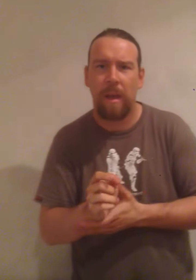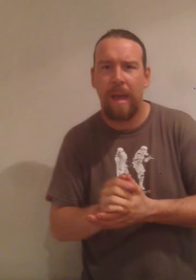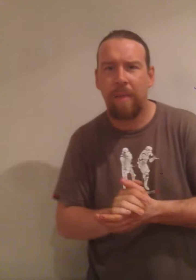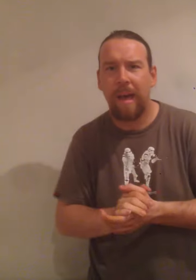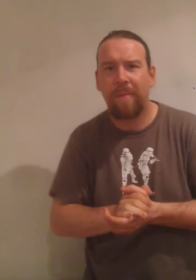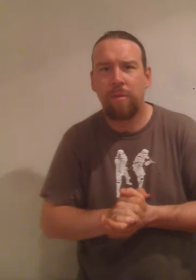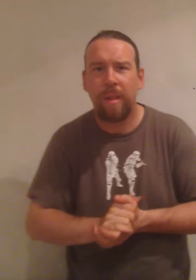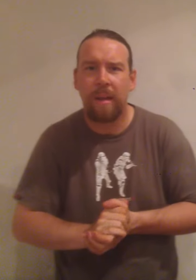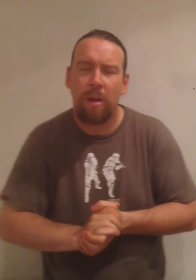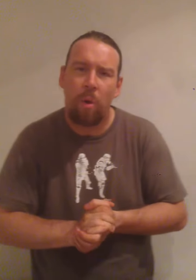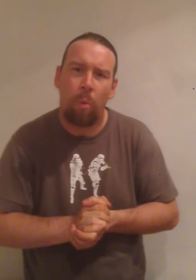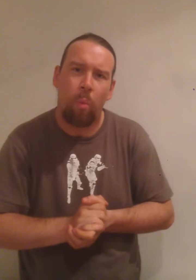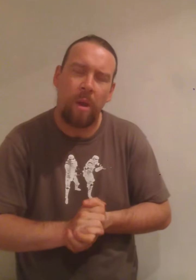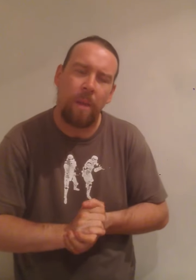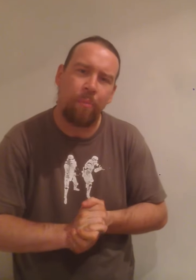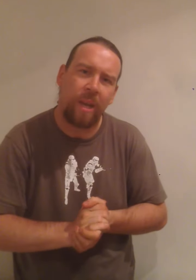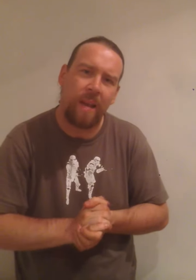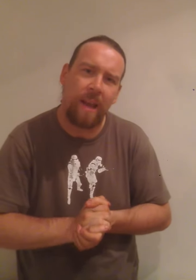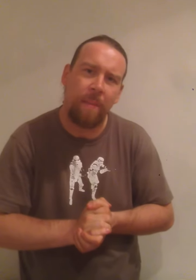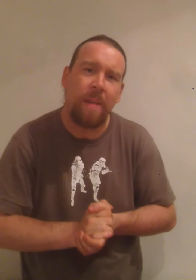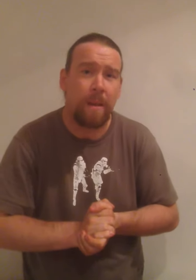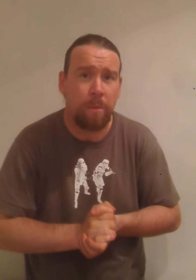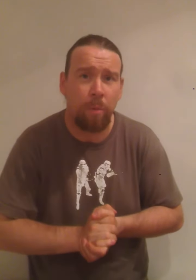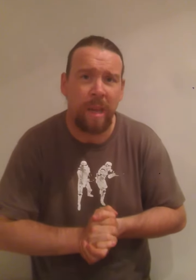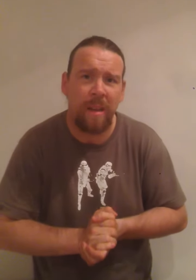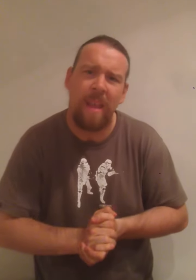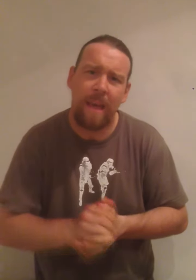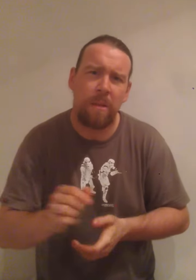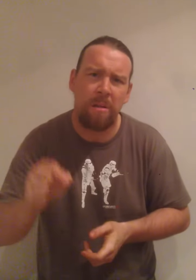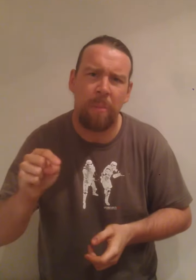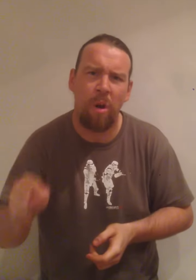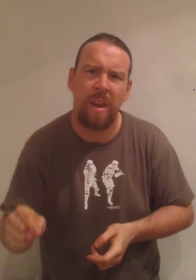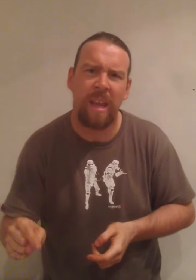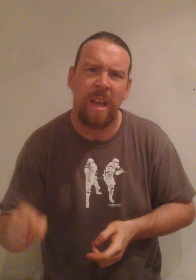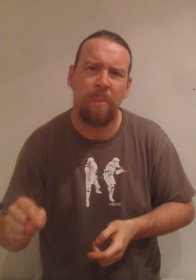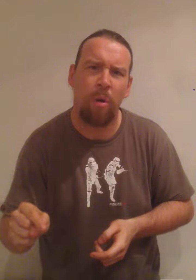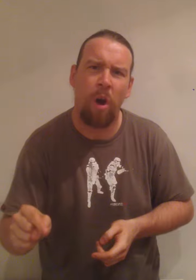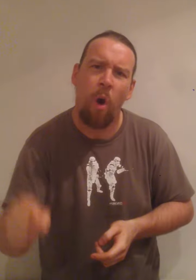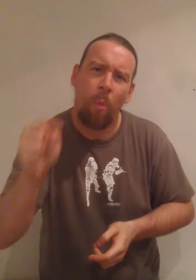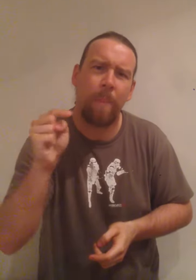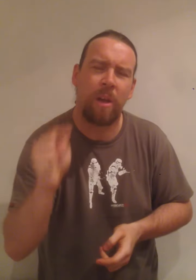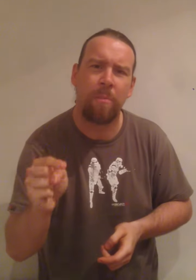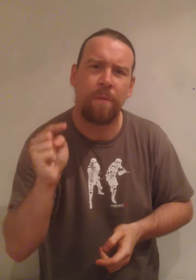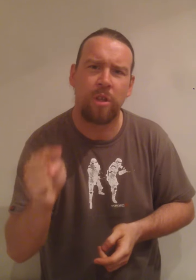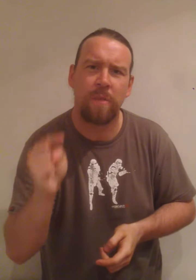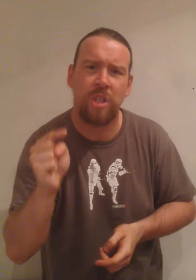If I have to do that one brick at a time then so be it. That starts tomorrow night in the border hall when I become the future division